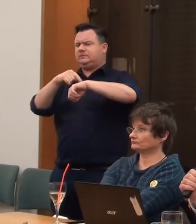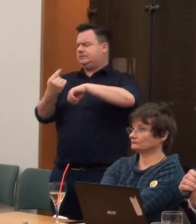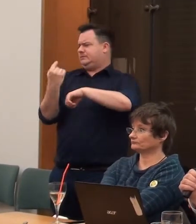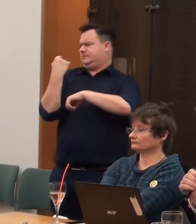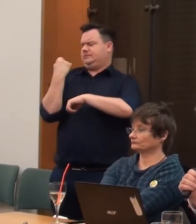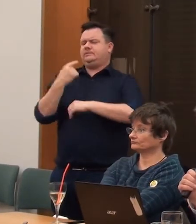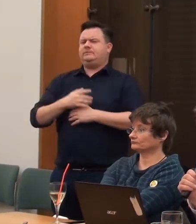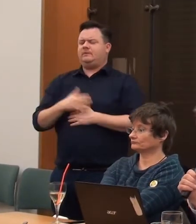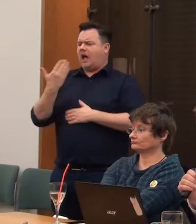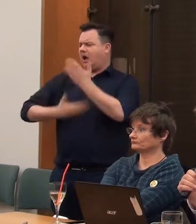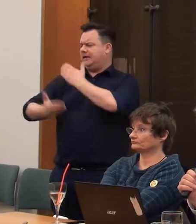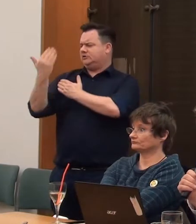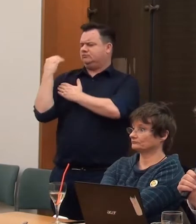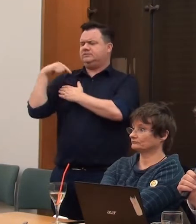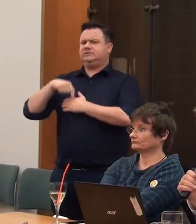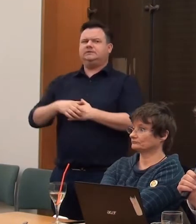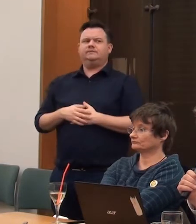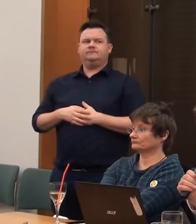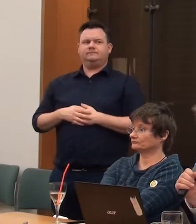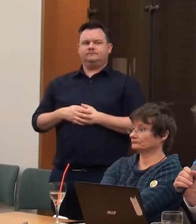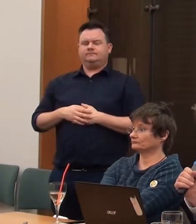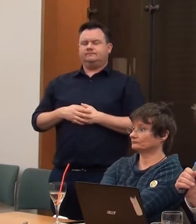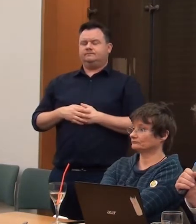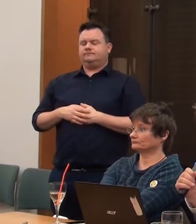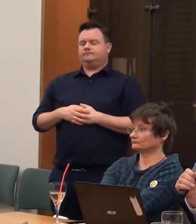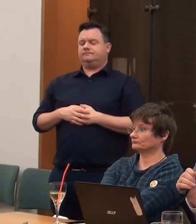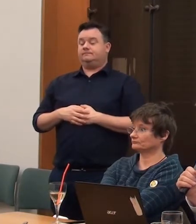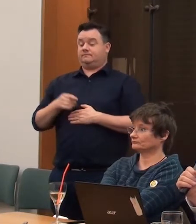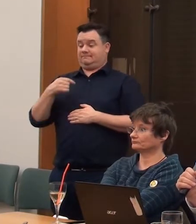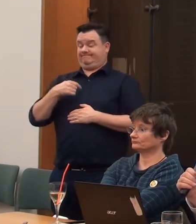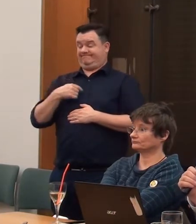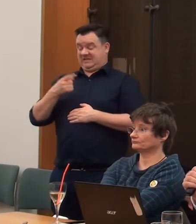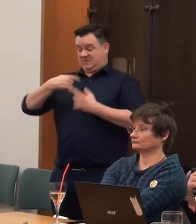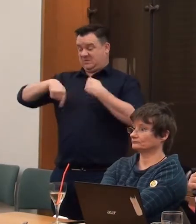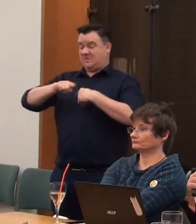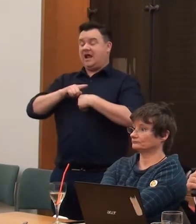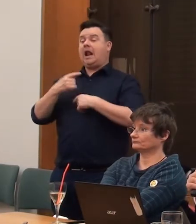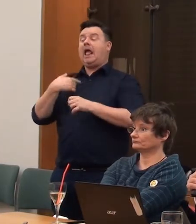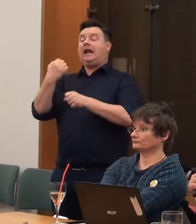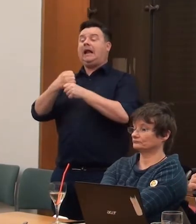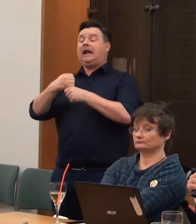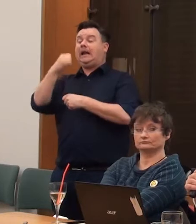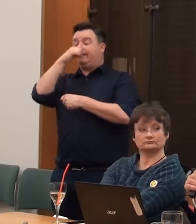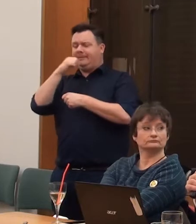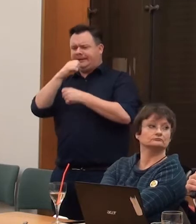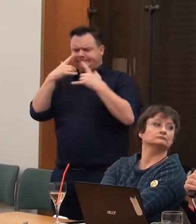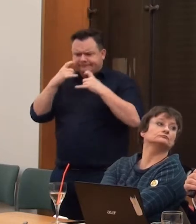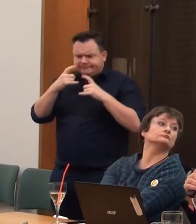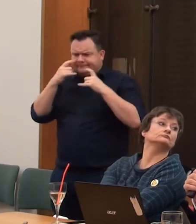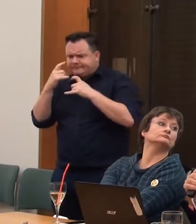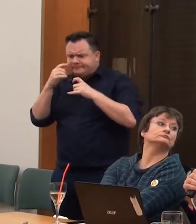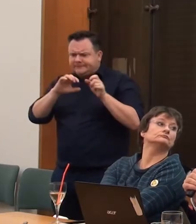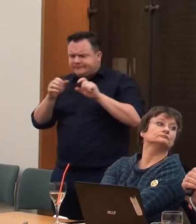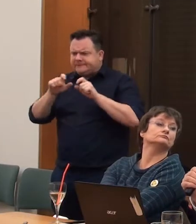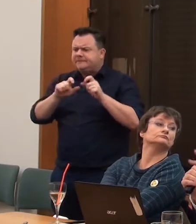test that we were the guinea pigs really for much of what followed on in the rest of the Holocaust.